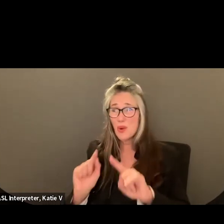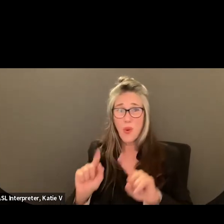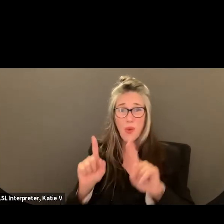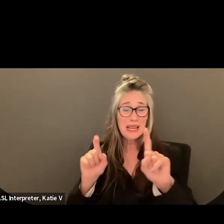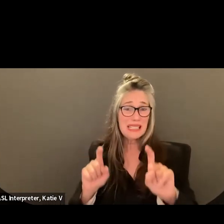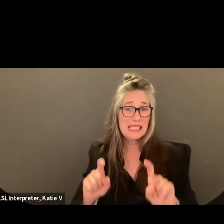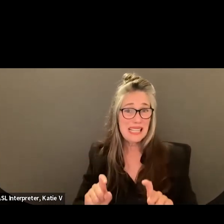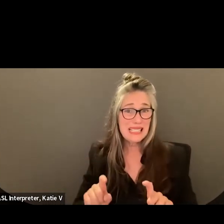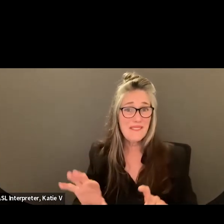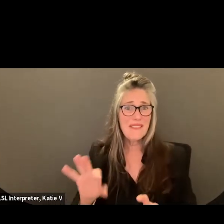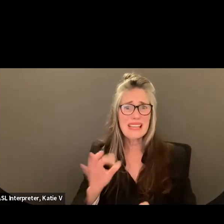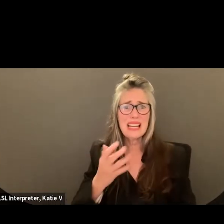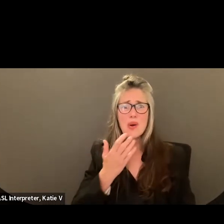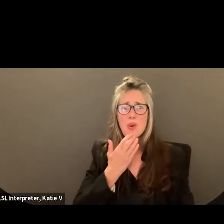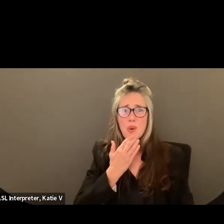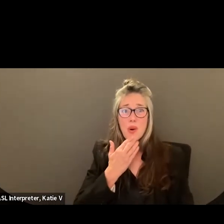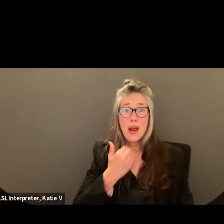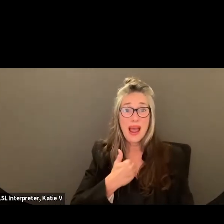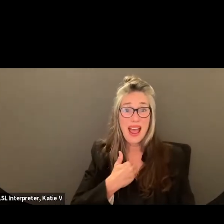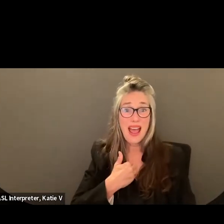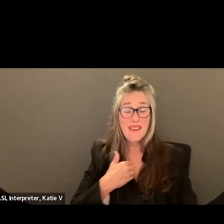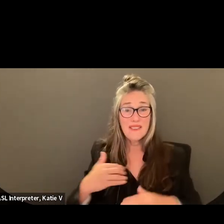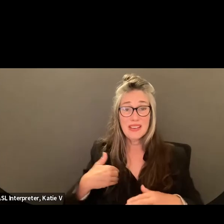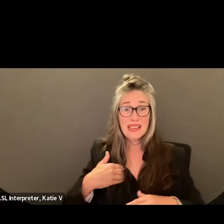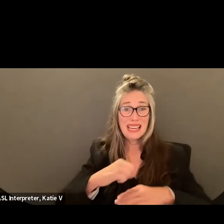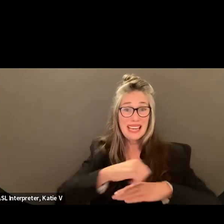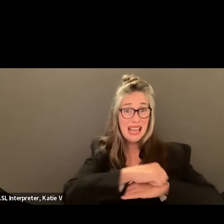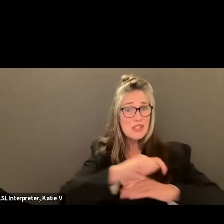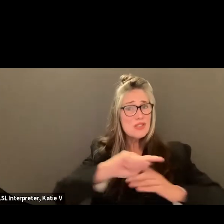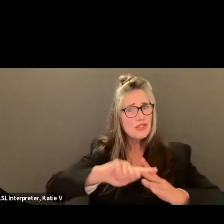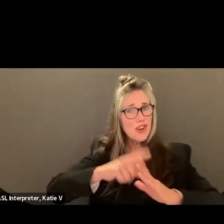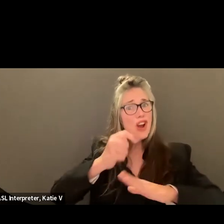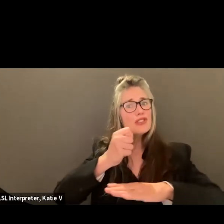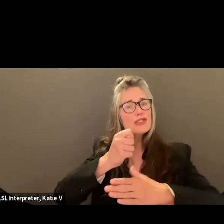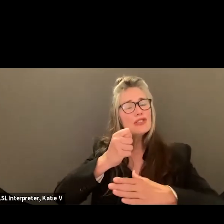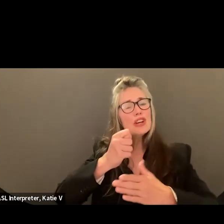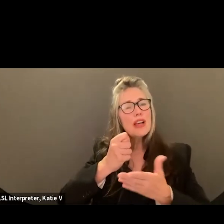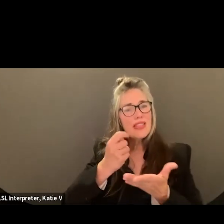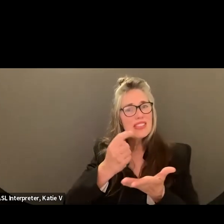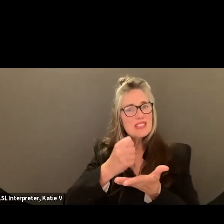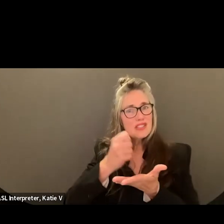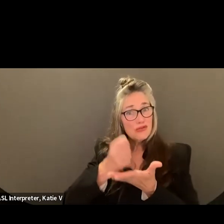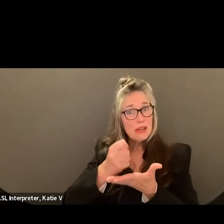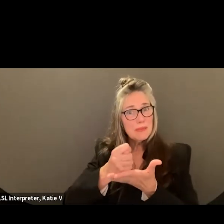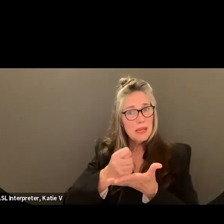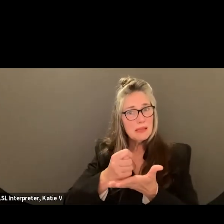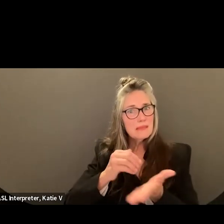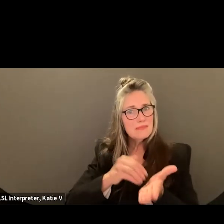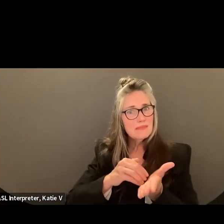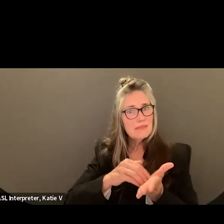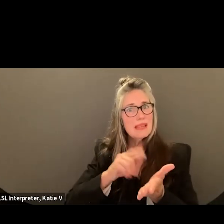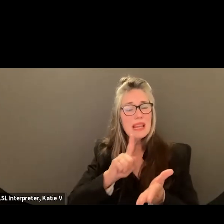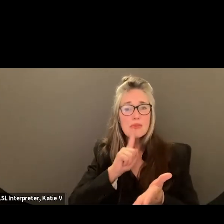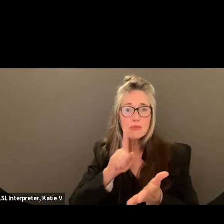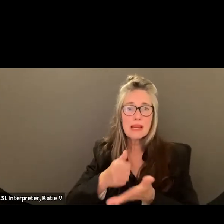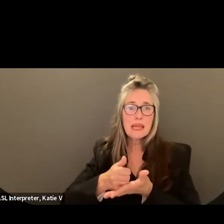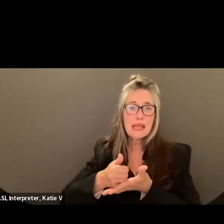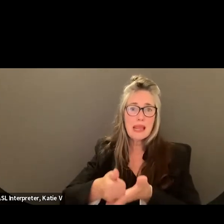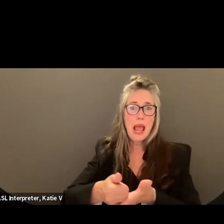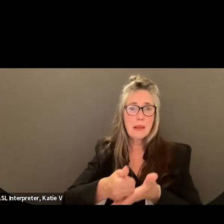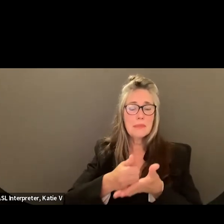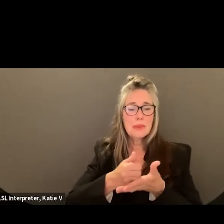and finding out, you know, what you have so that you could start with treatment. So thank you. I just wanted to